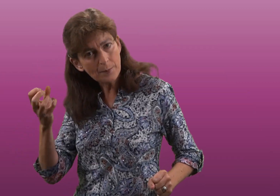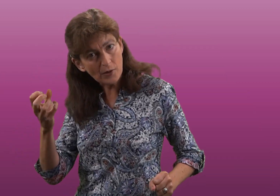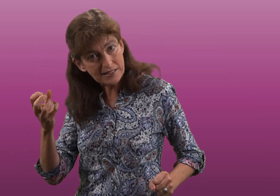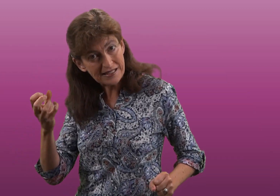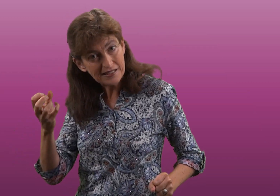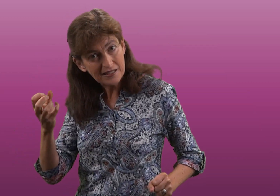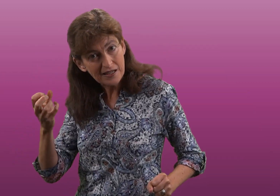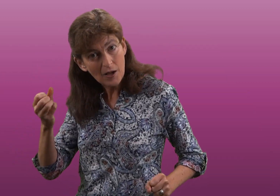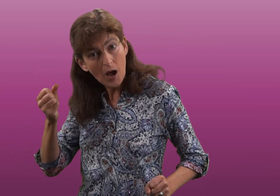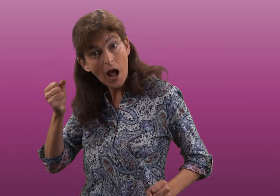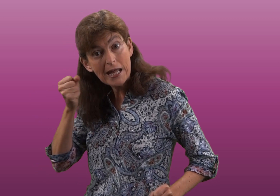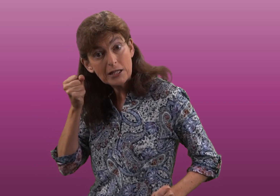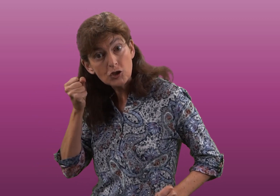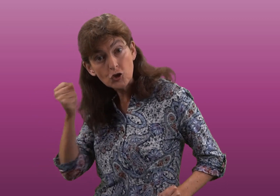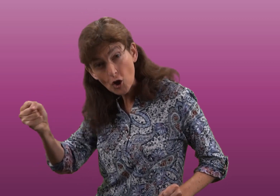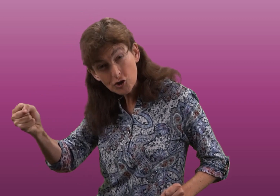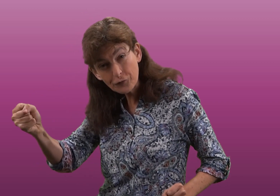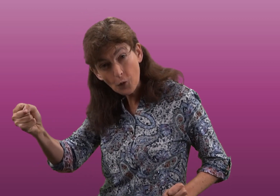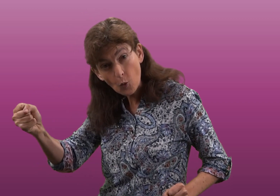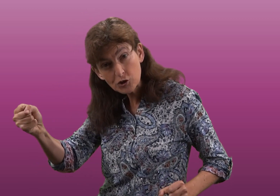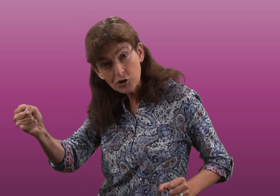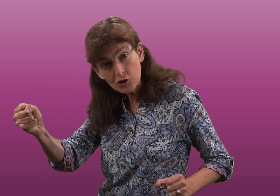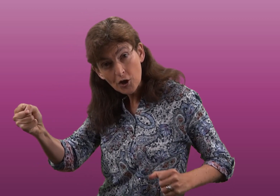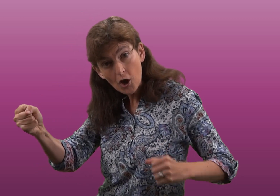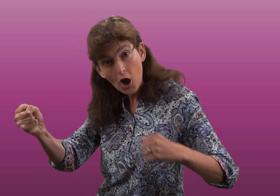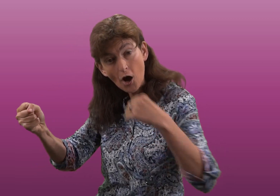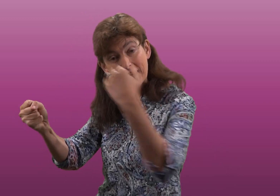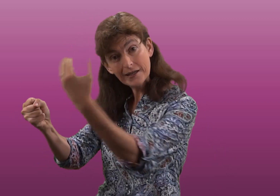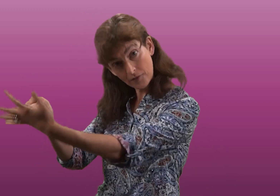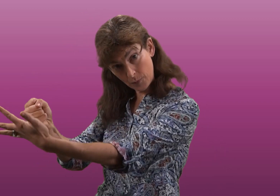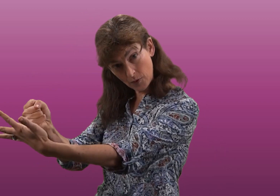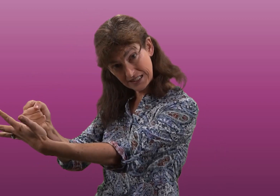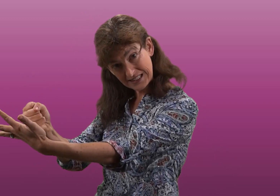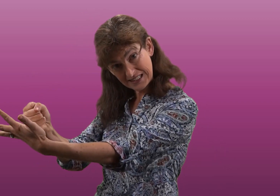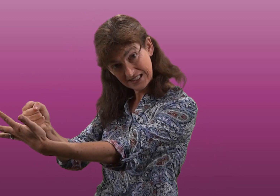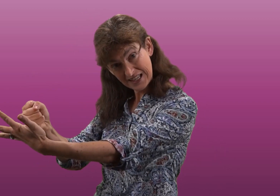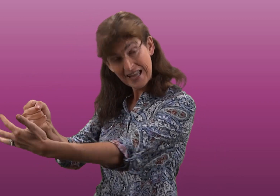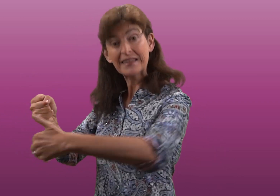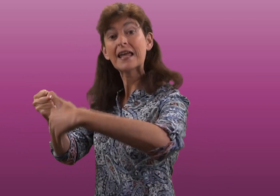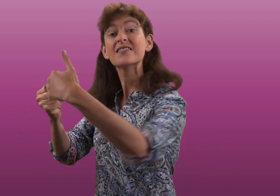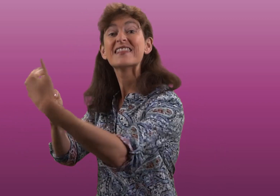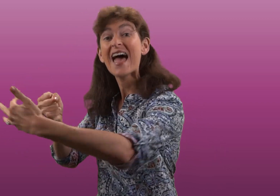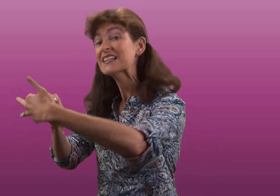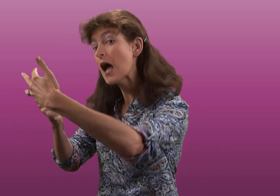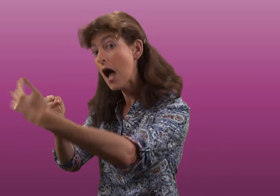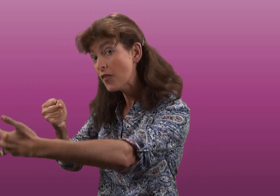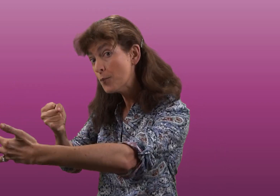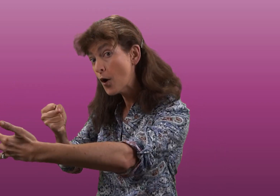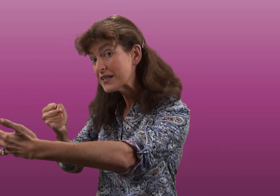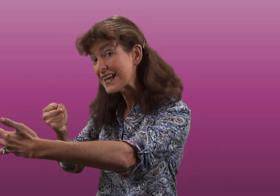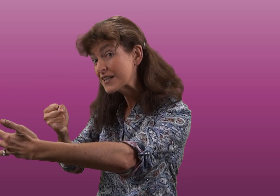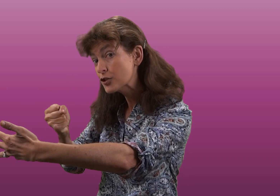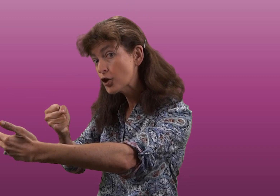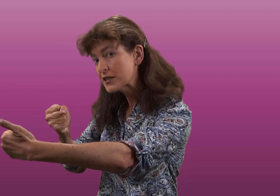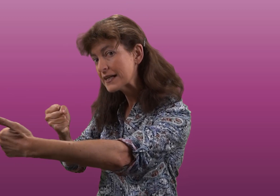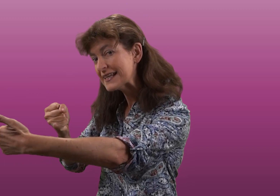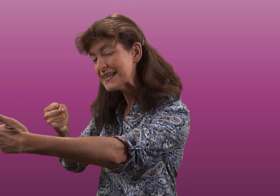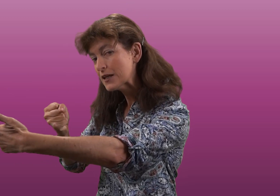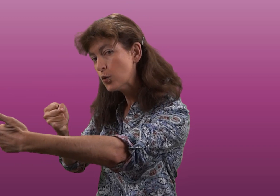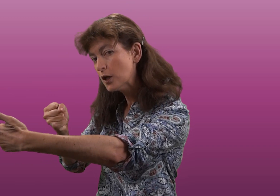body exerts a force on another body then that other body exerts an equal